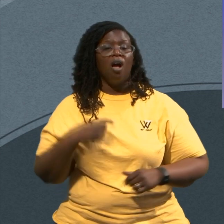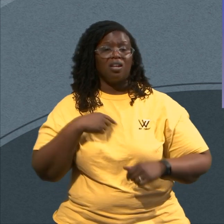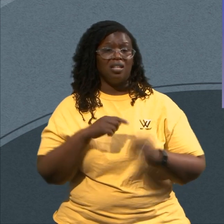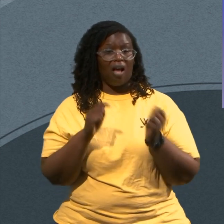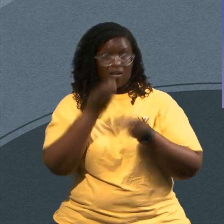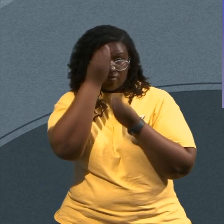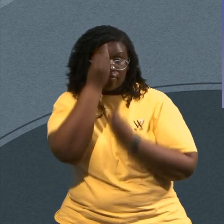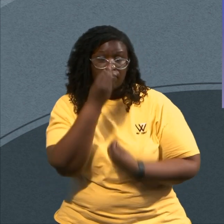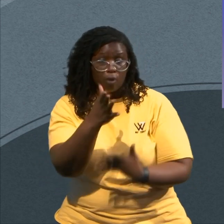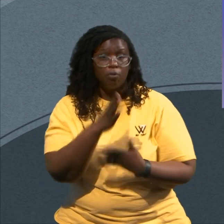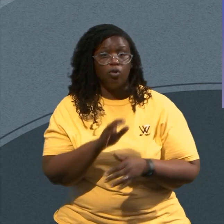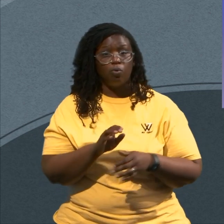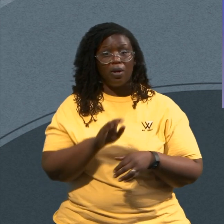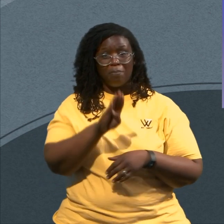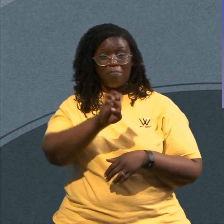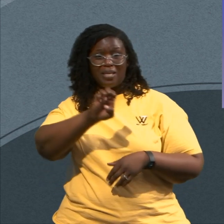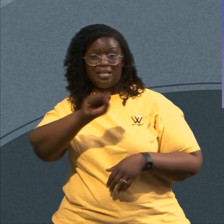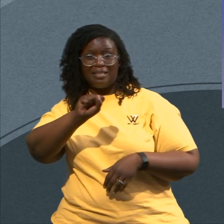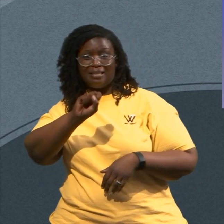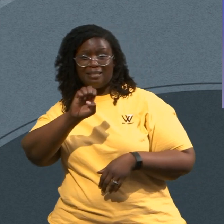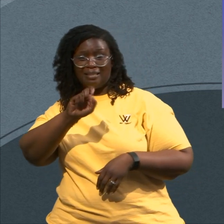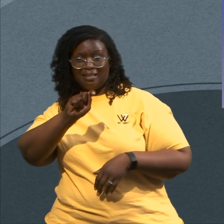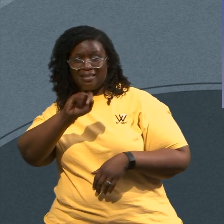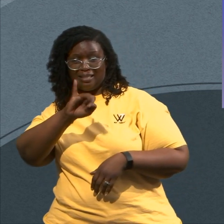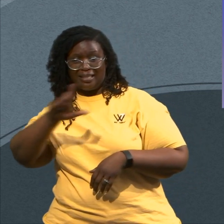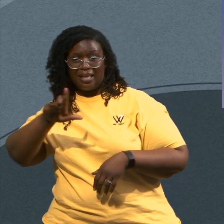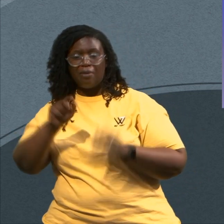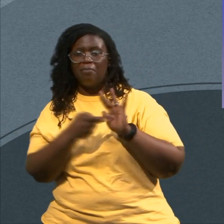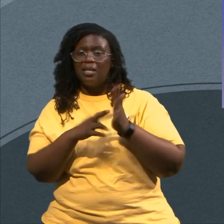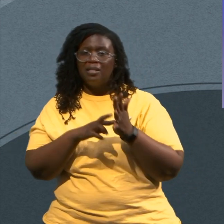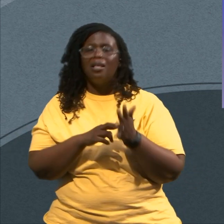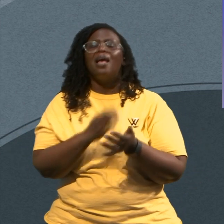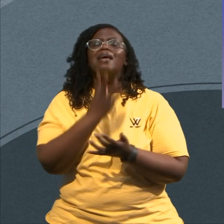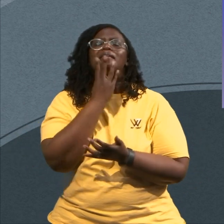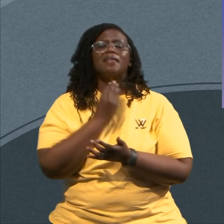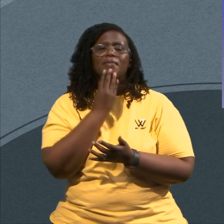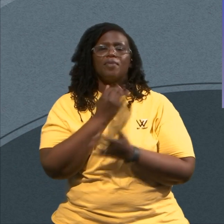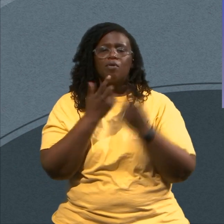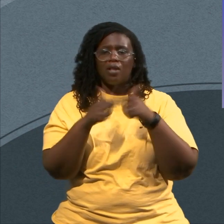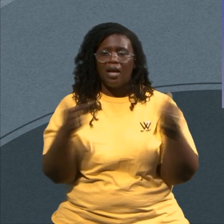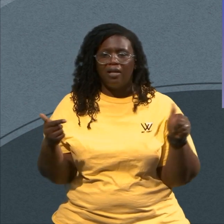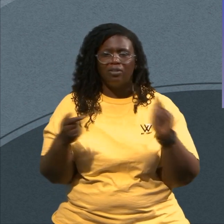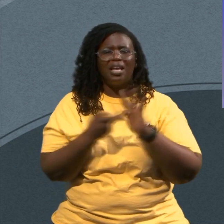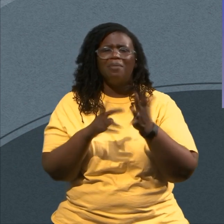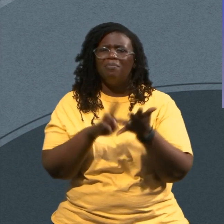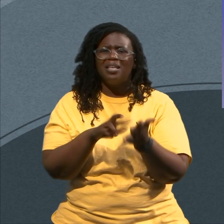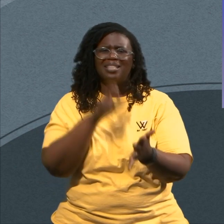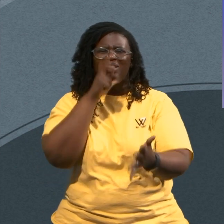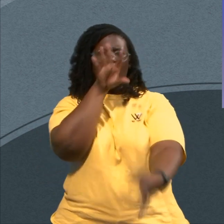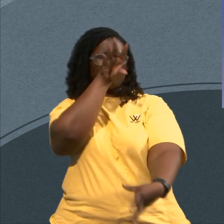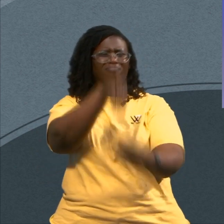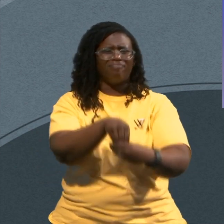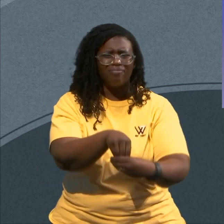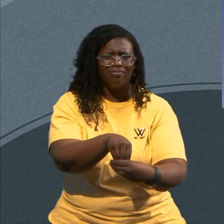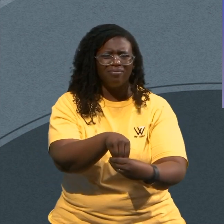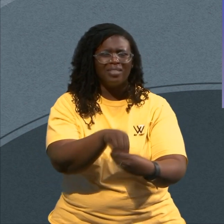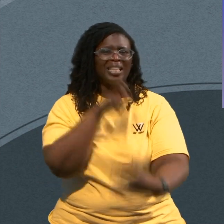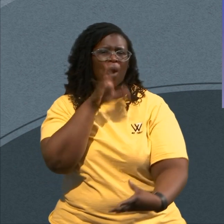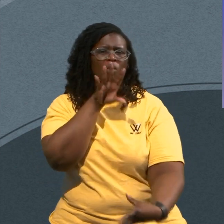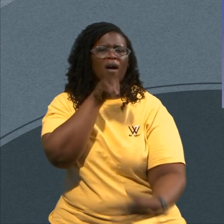Be Still Means Be Still In The Hebrew Literally Means Keep Your Hands Off Of It Literally Means